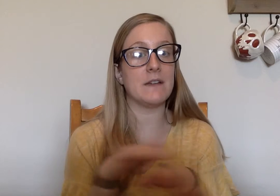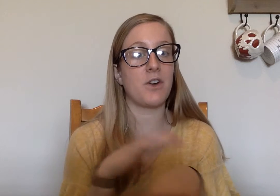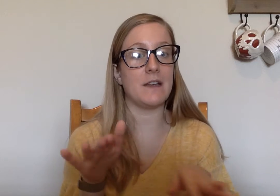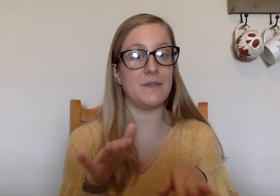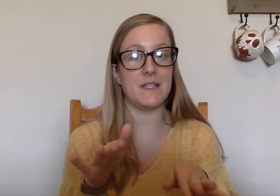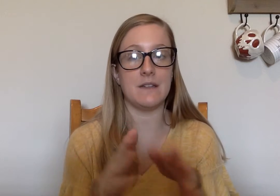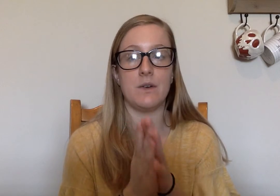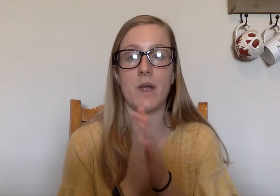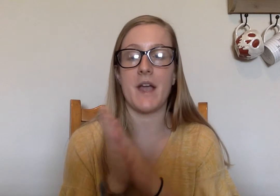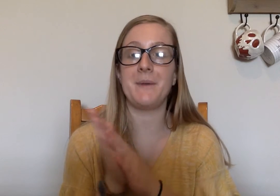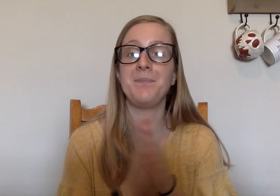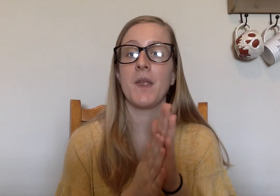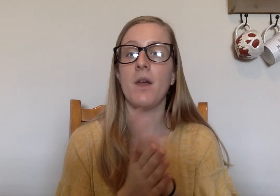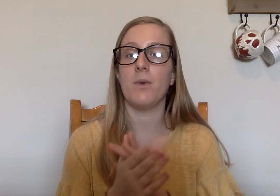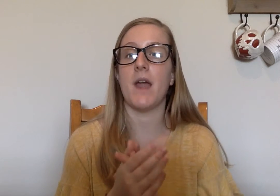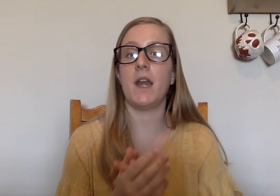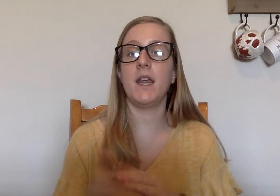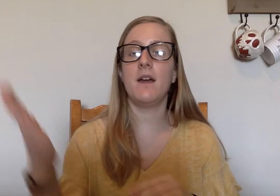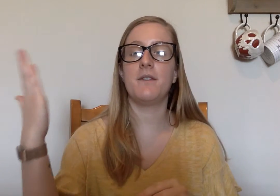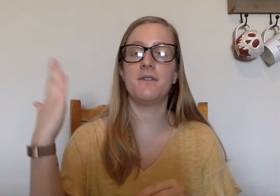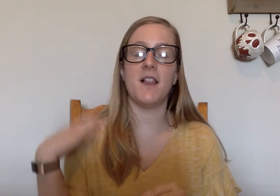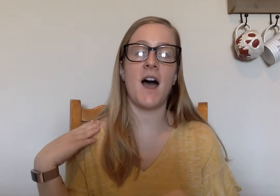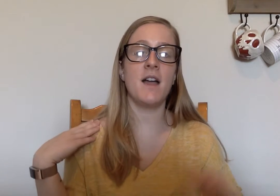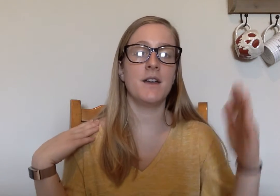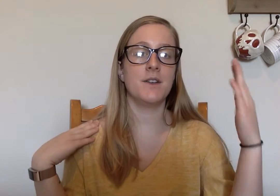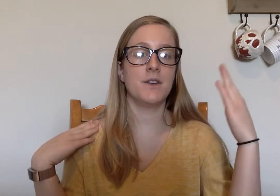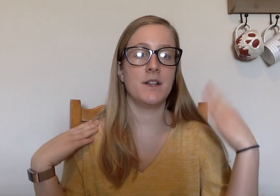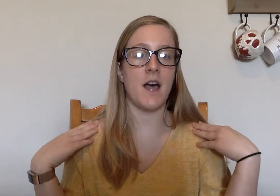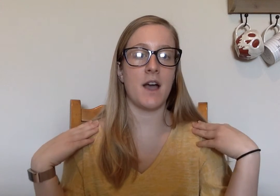Crisscross if it doesn't, okay? Ready? Flock. Clock.